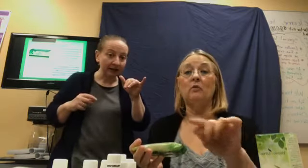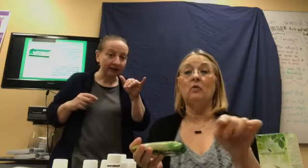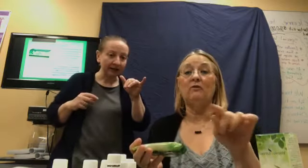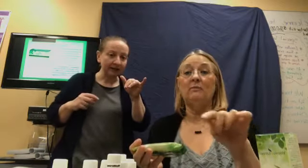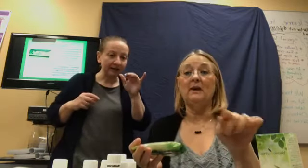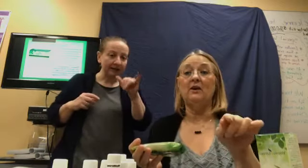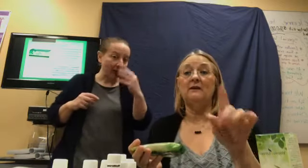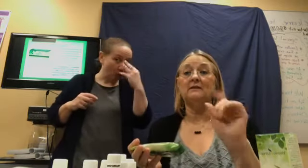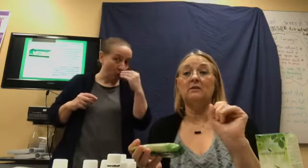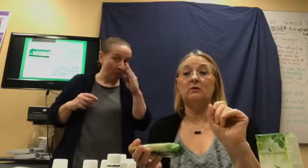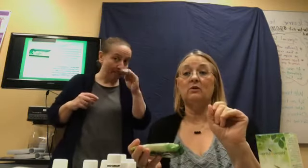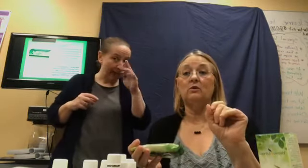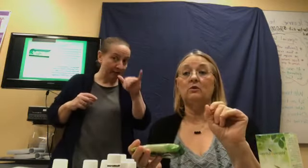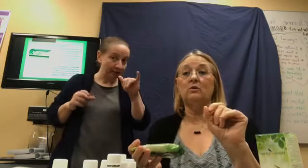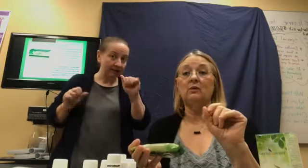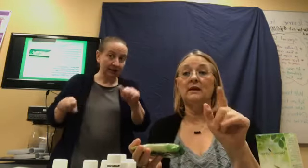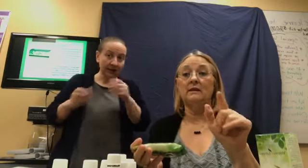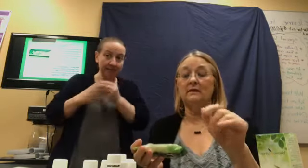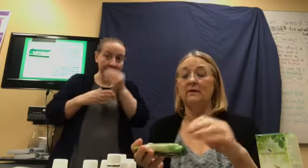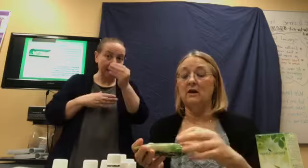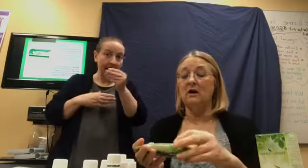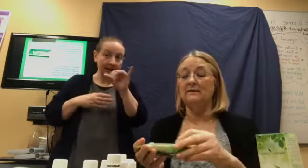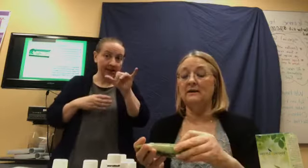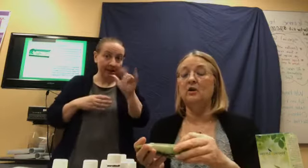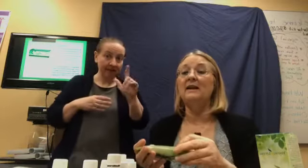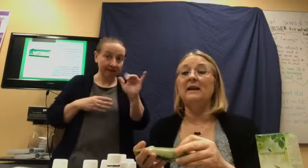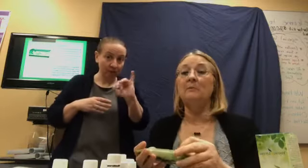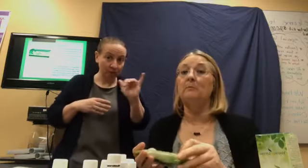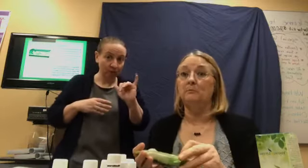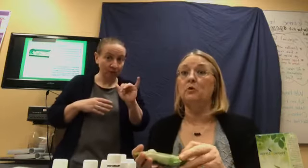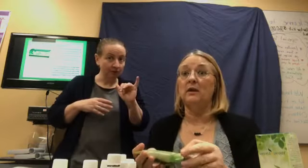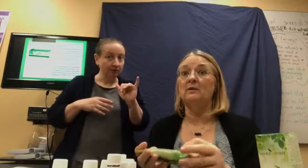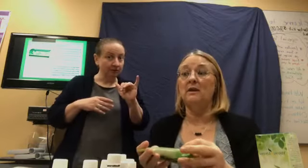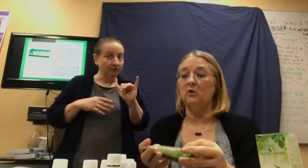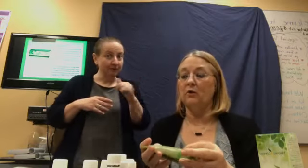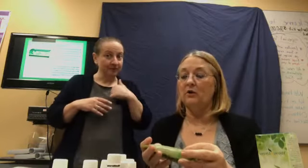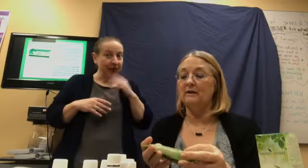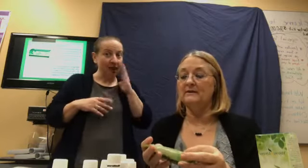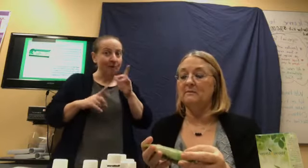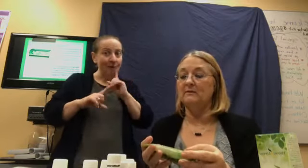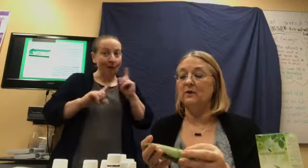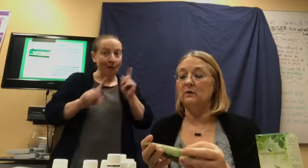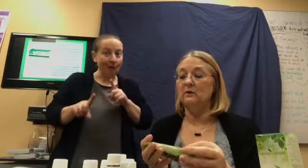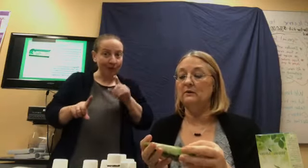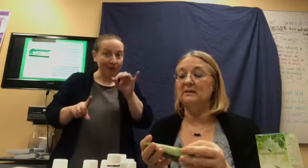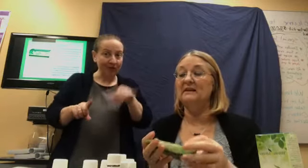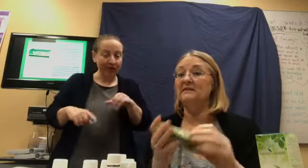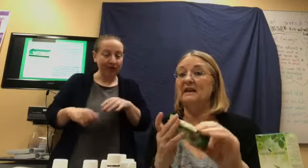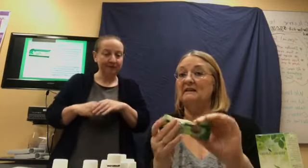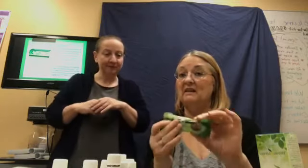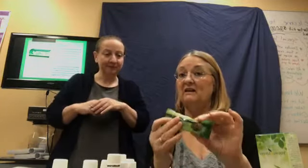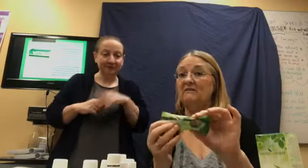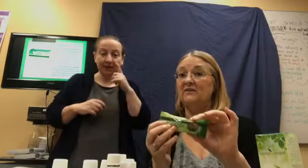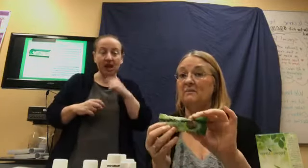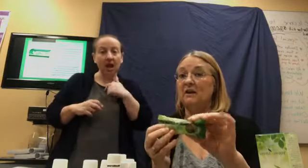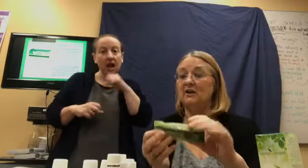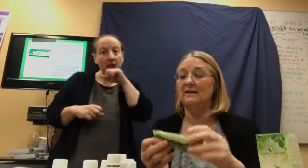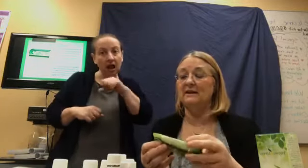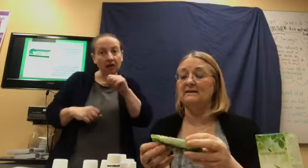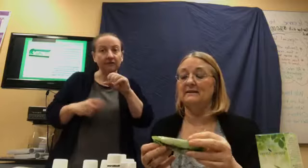wolfberries through Young Living also. And, I'm going to be ordering some of those because I love the berry taste